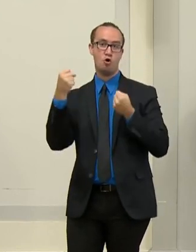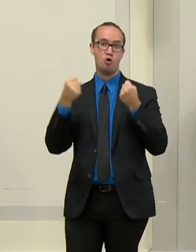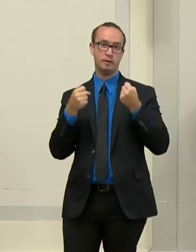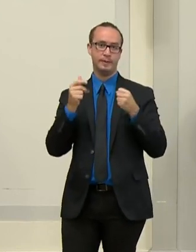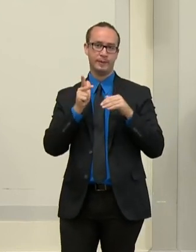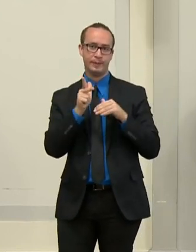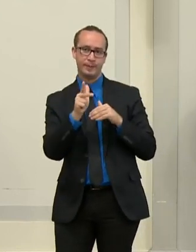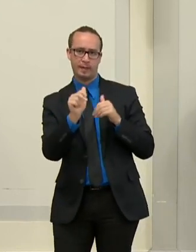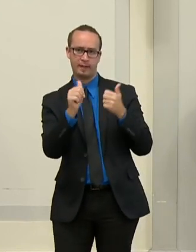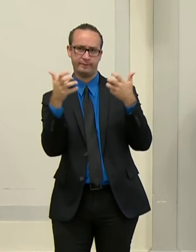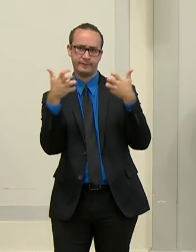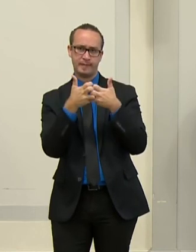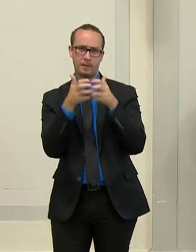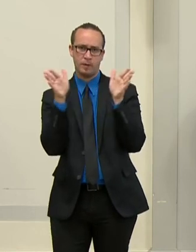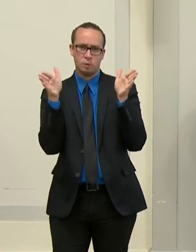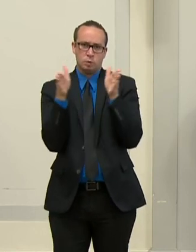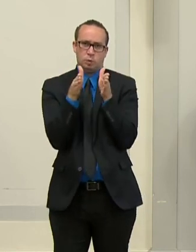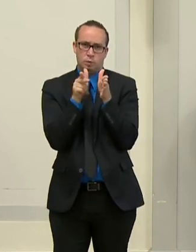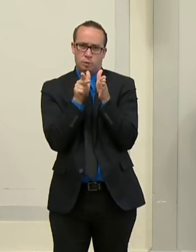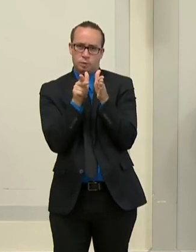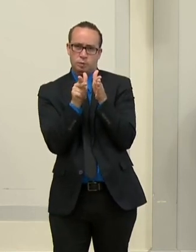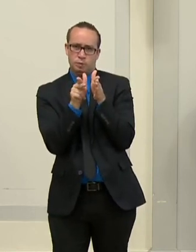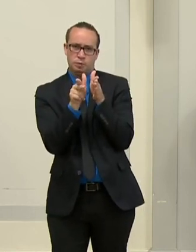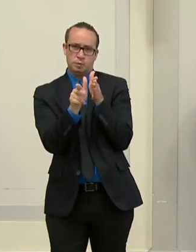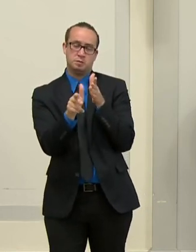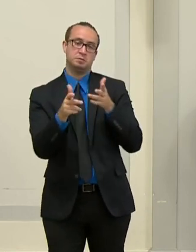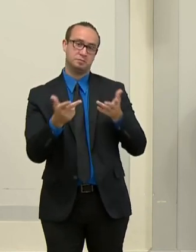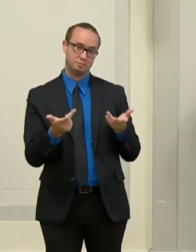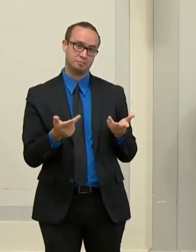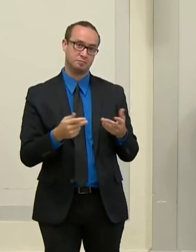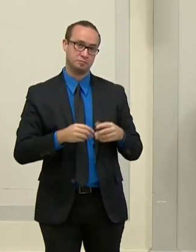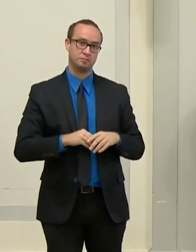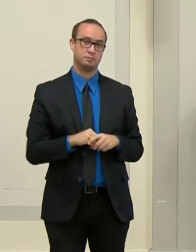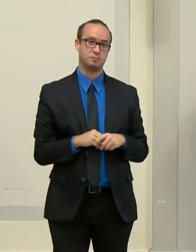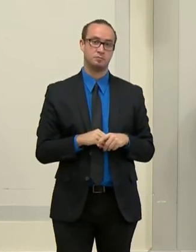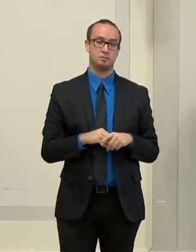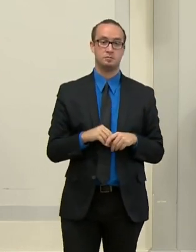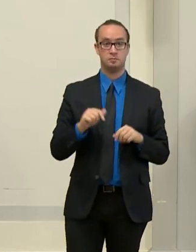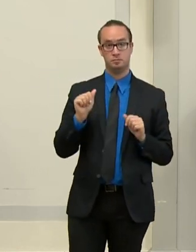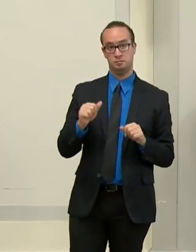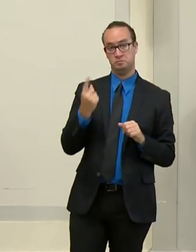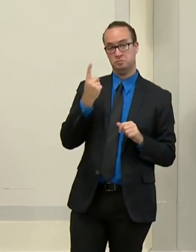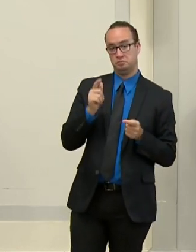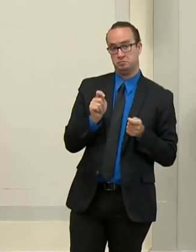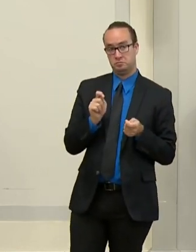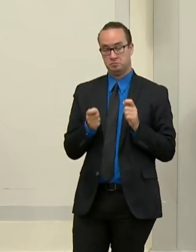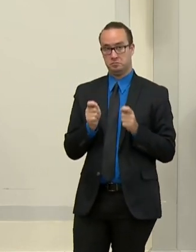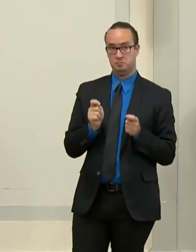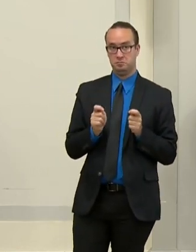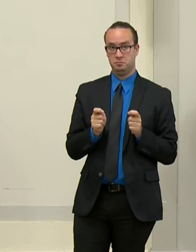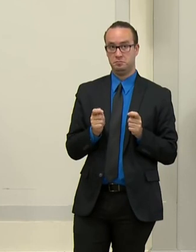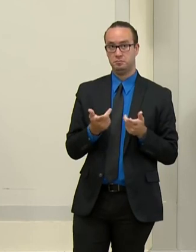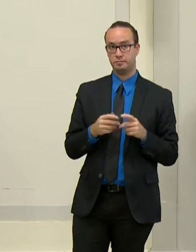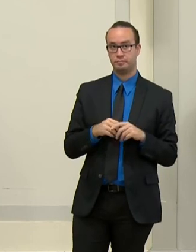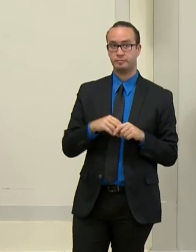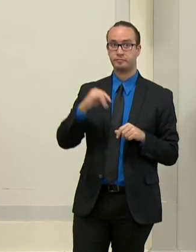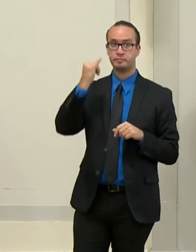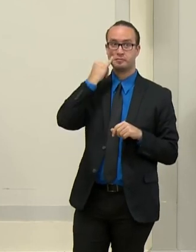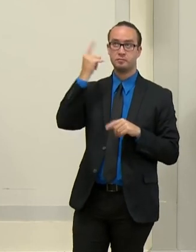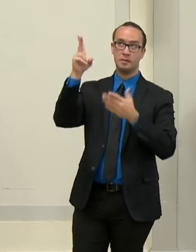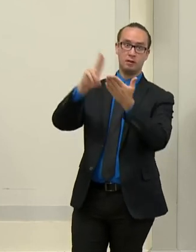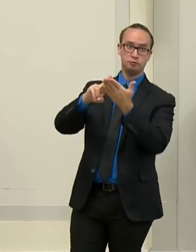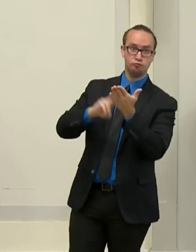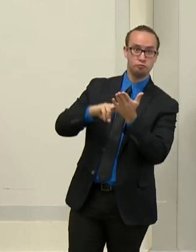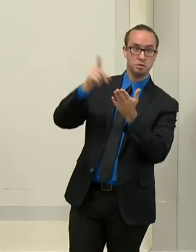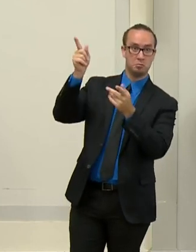the one of the things that may occur with the assistance of a contractor, we may have to tell residents to move their recyclables